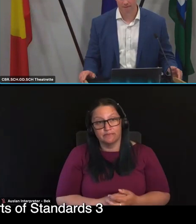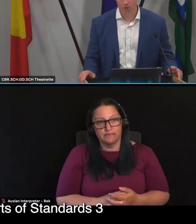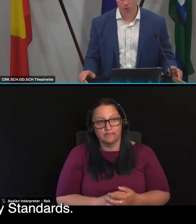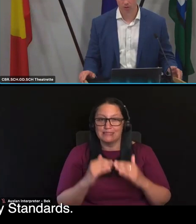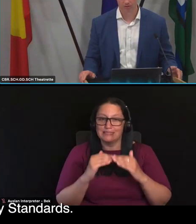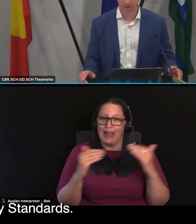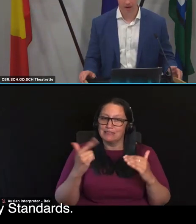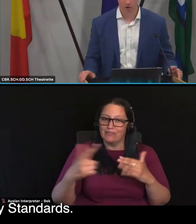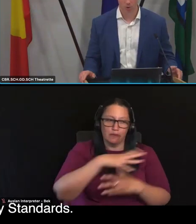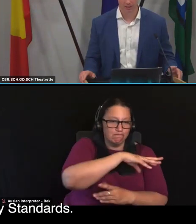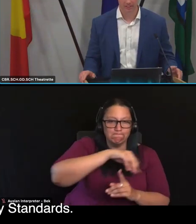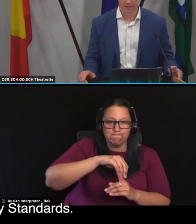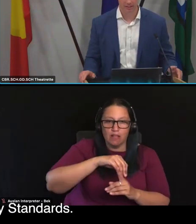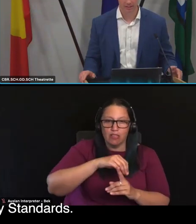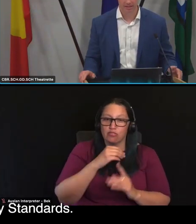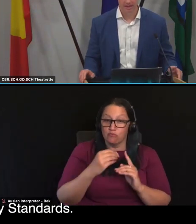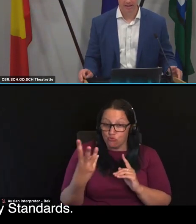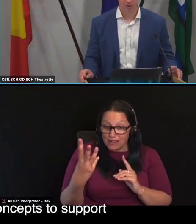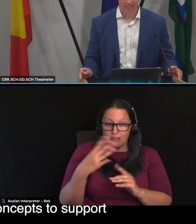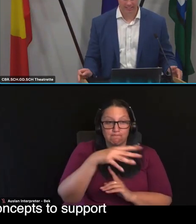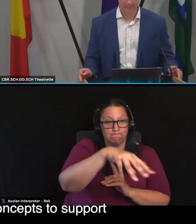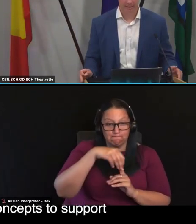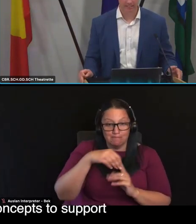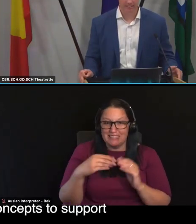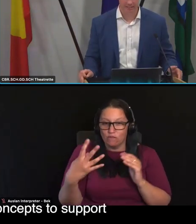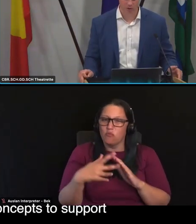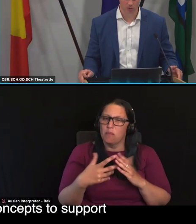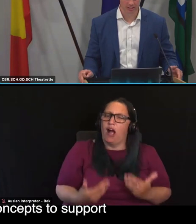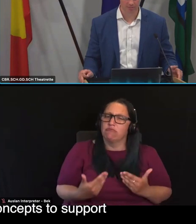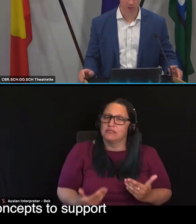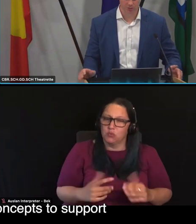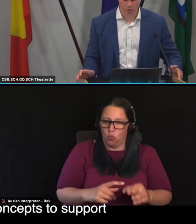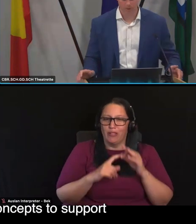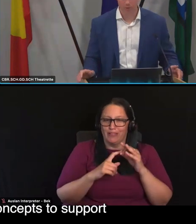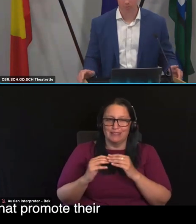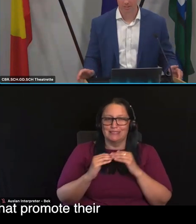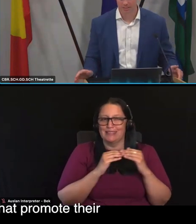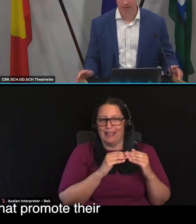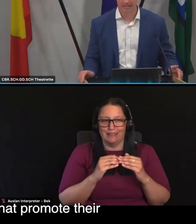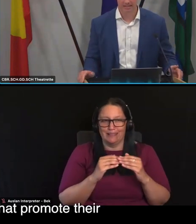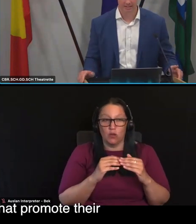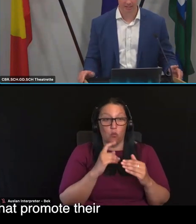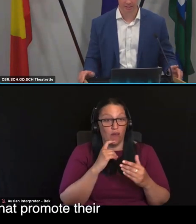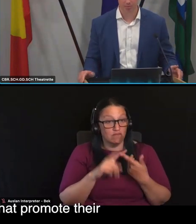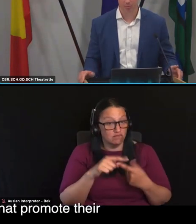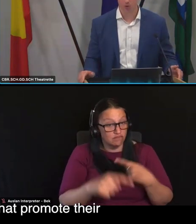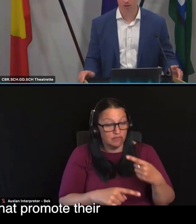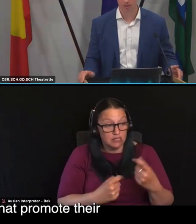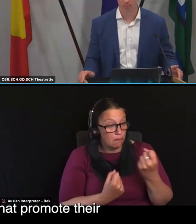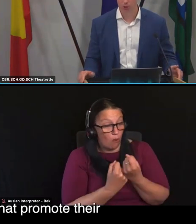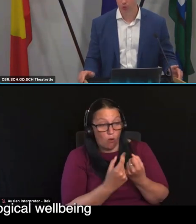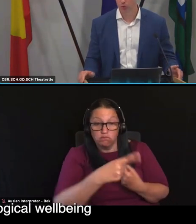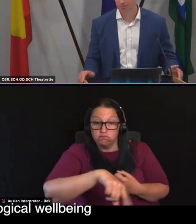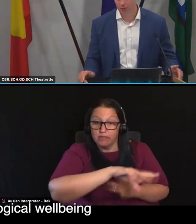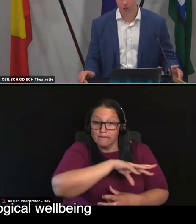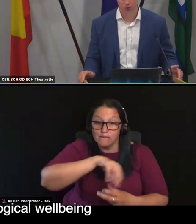three and four from the current quality standards, and obtains some of these existing concepts to support people to participate in activities that promote